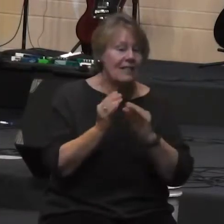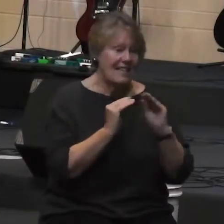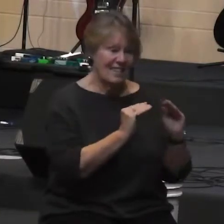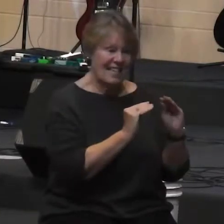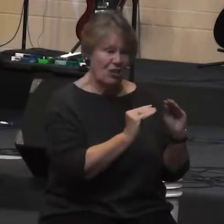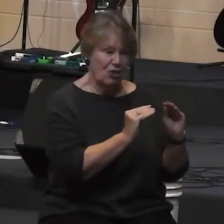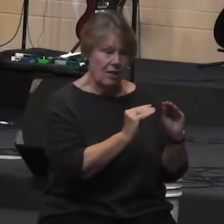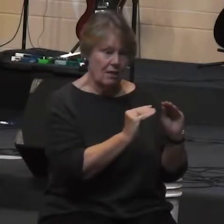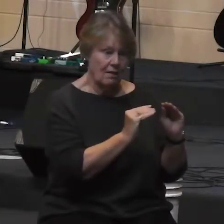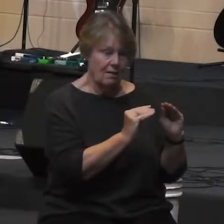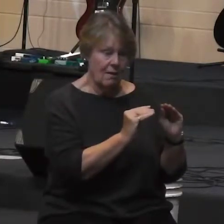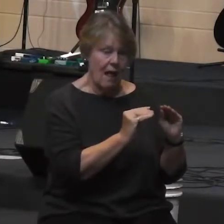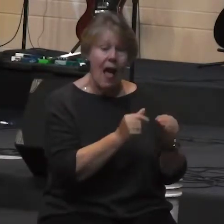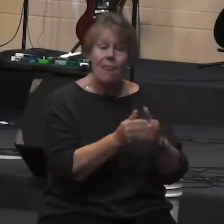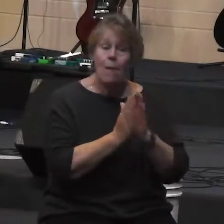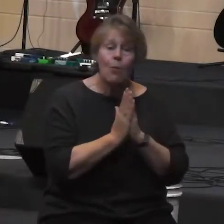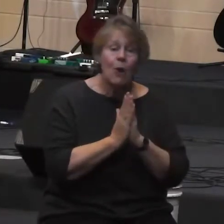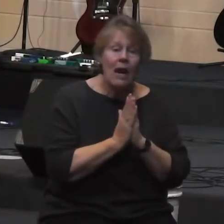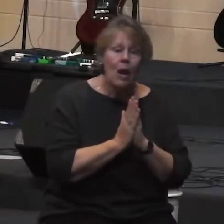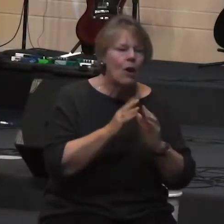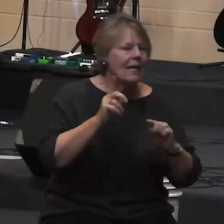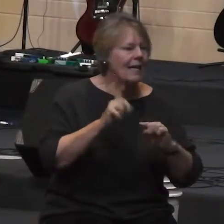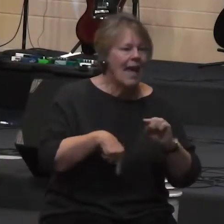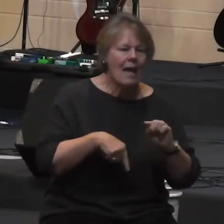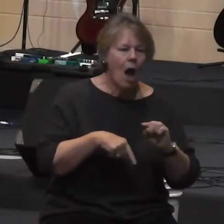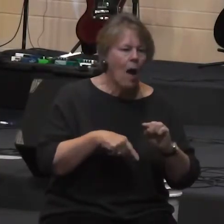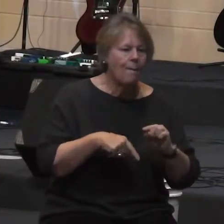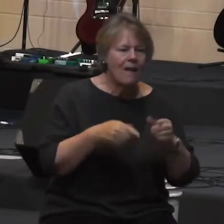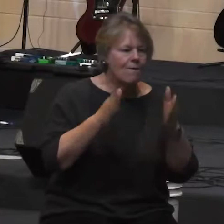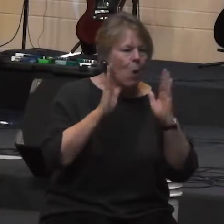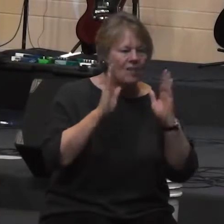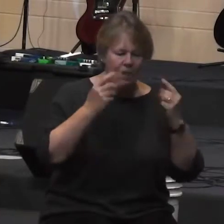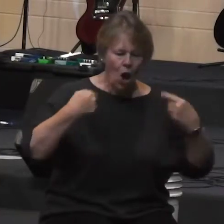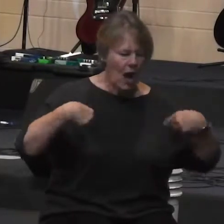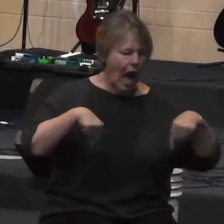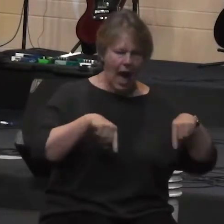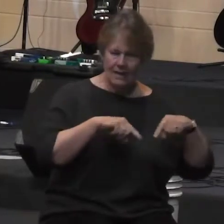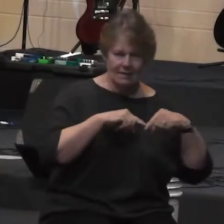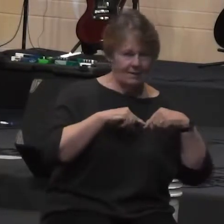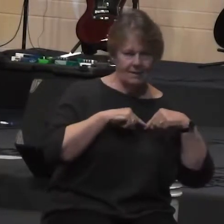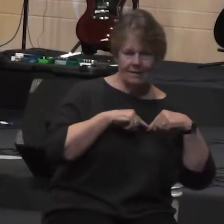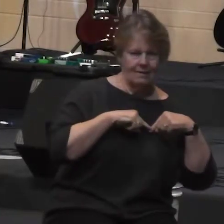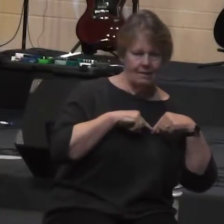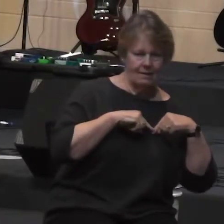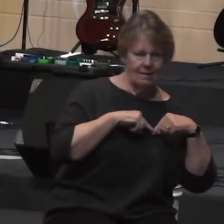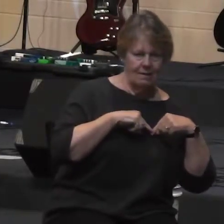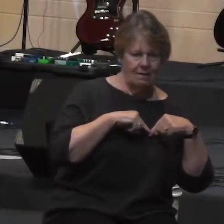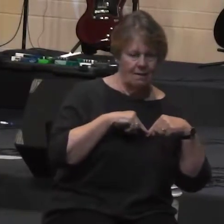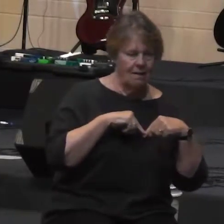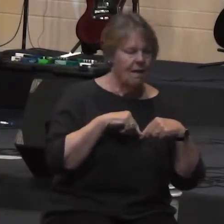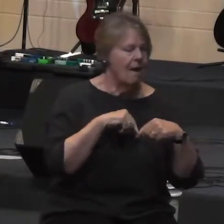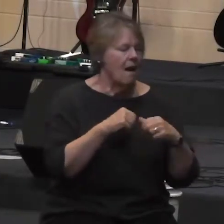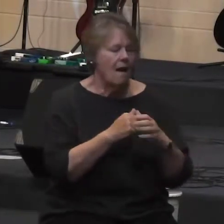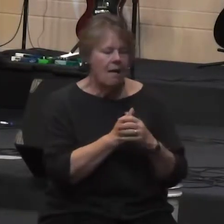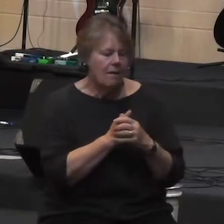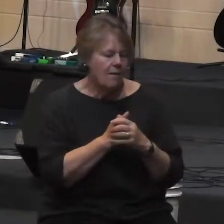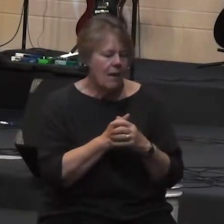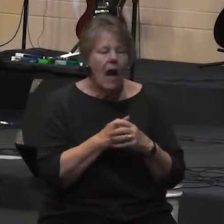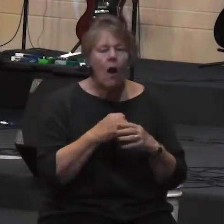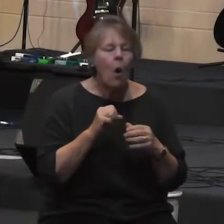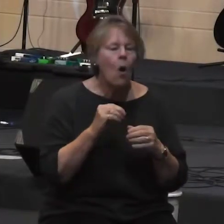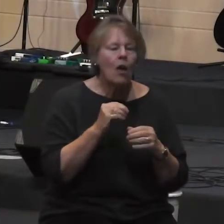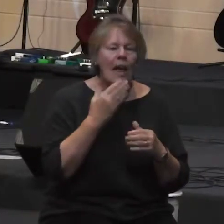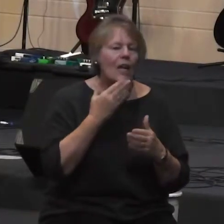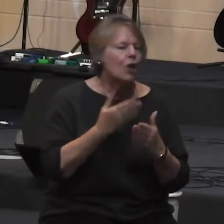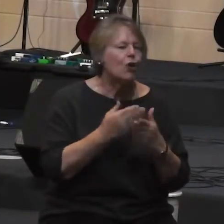cannot be about us getting a good spiritual reputation from the people around